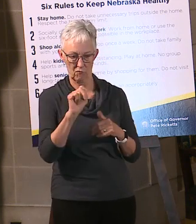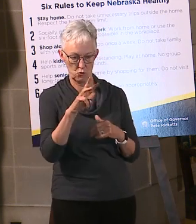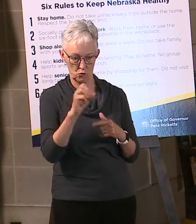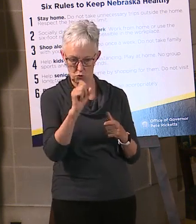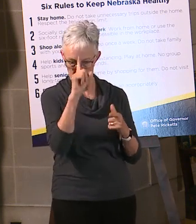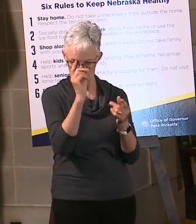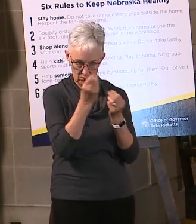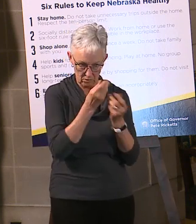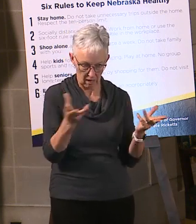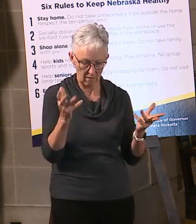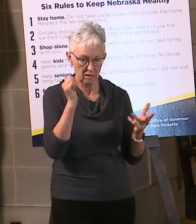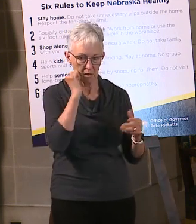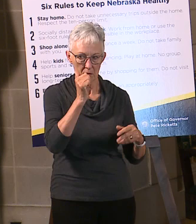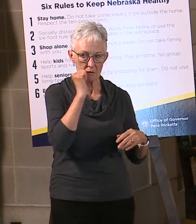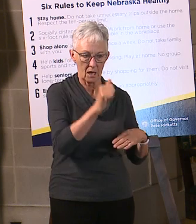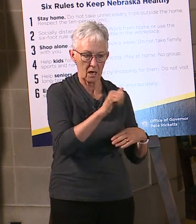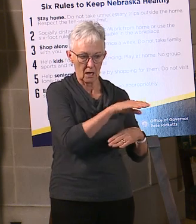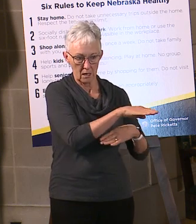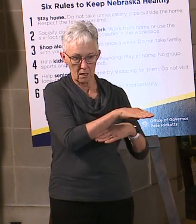Thursdays, Spanish language briefing.